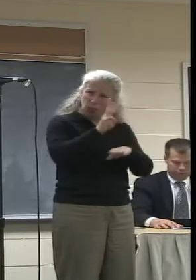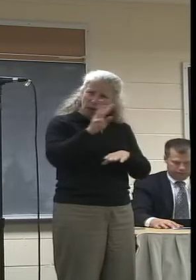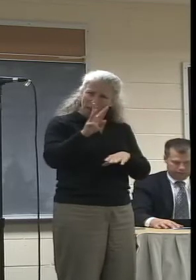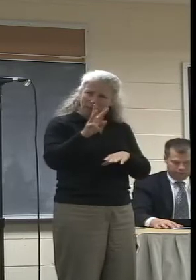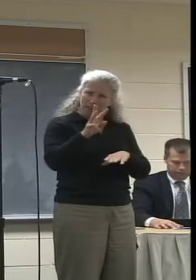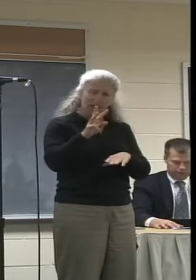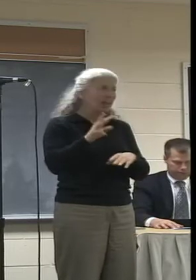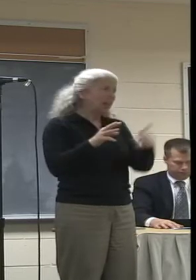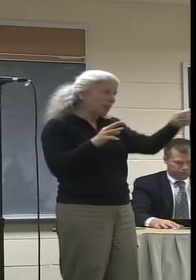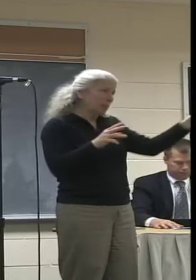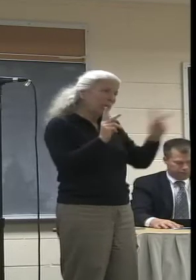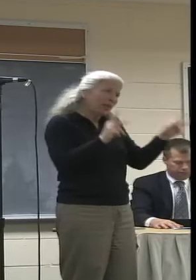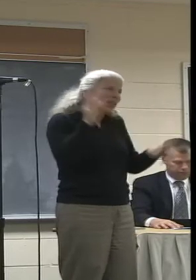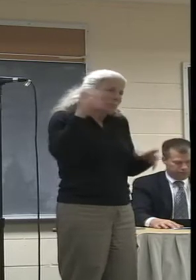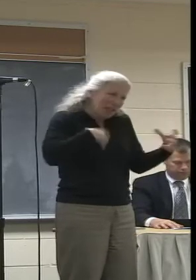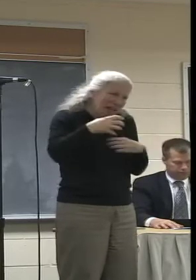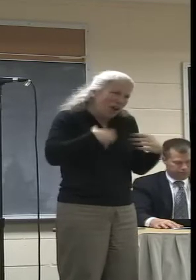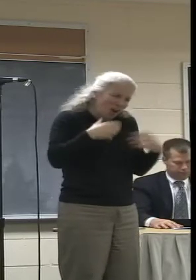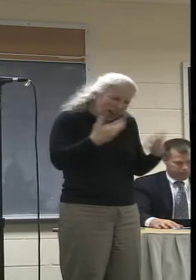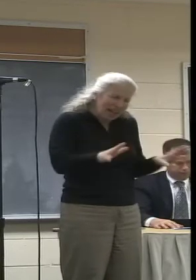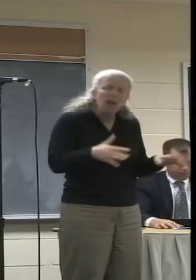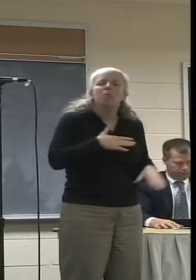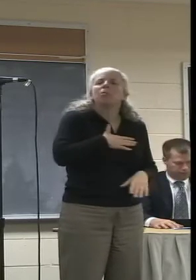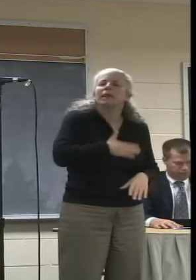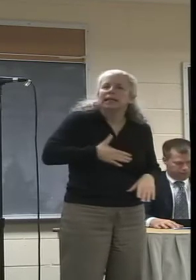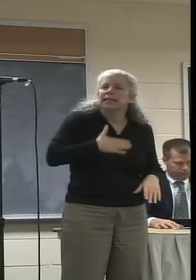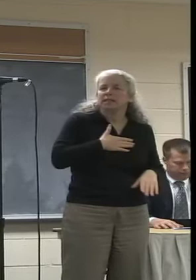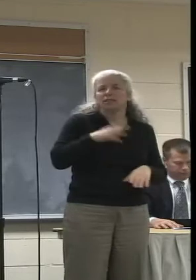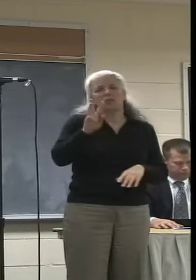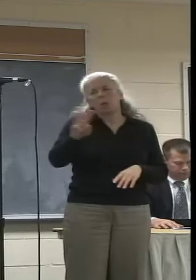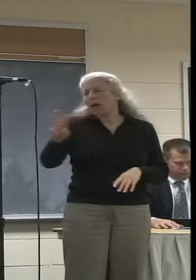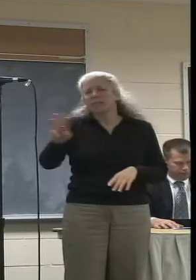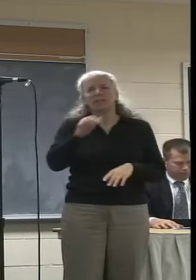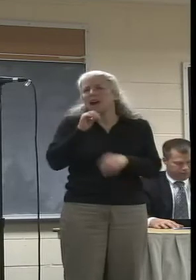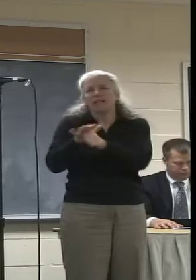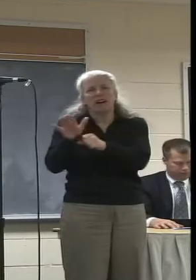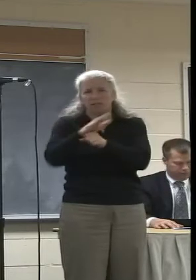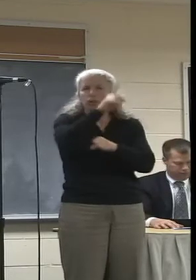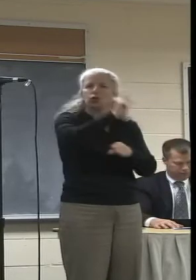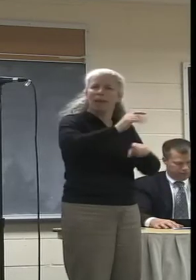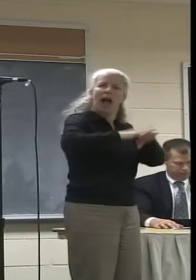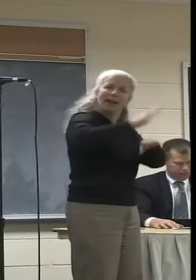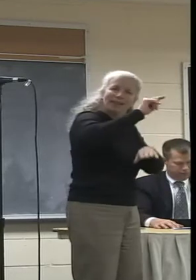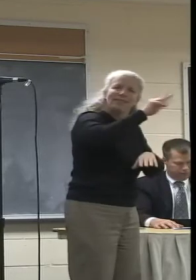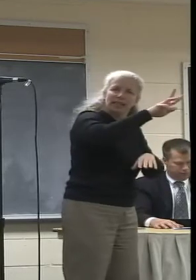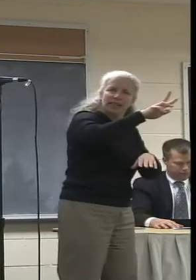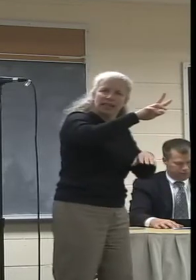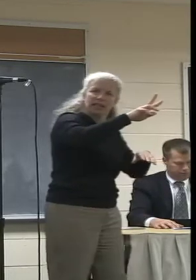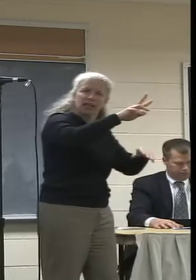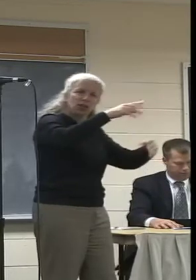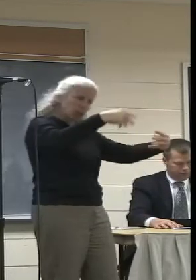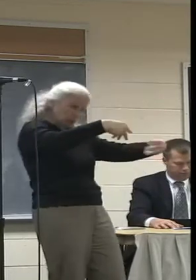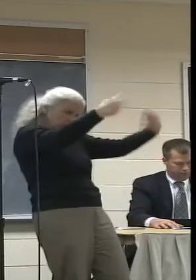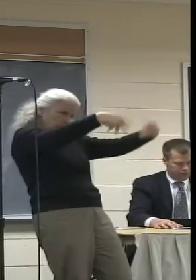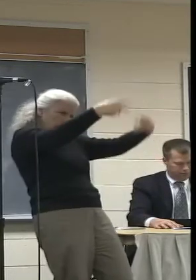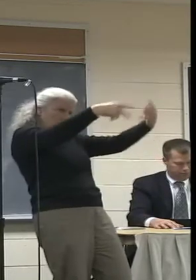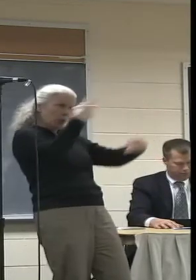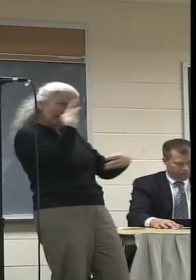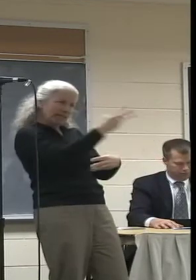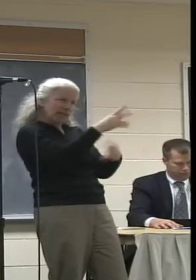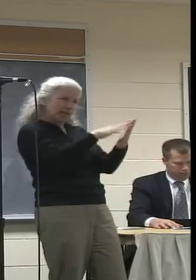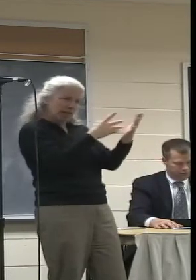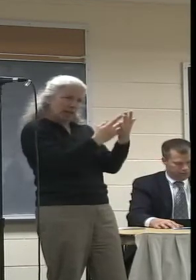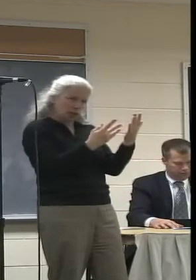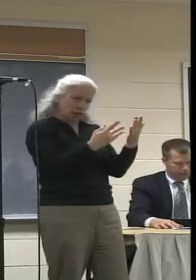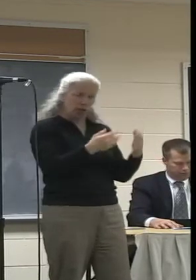over and over already, but I just want to urge you to please consider making our schedule available on the Comcast program guide.